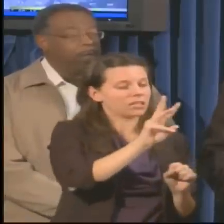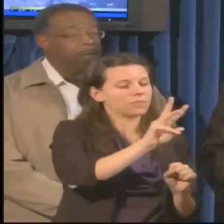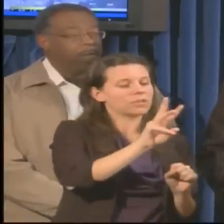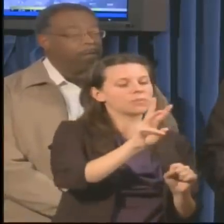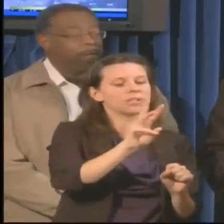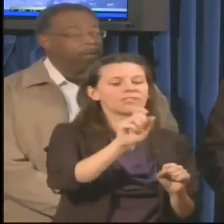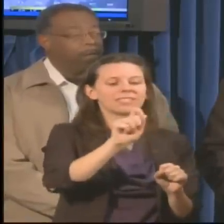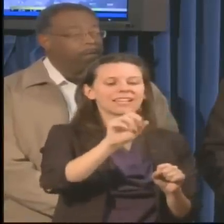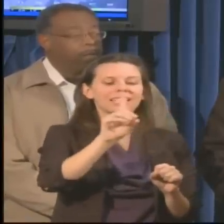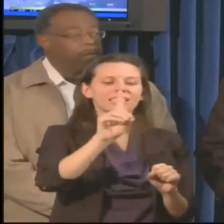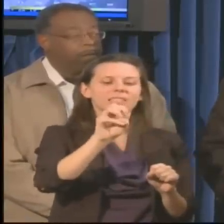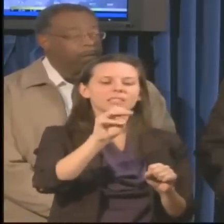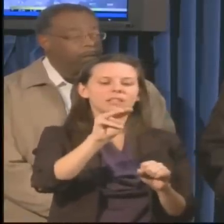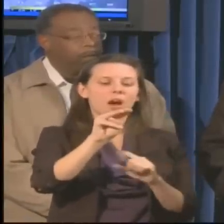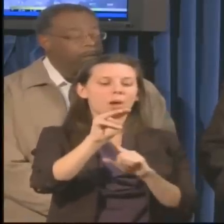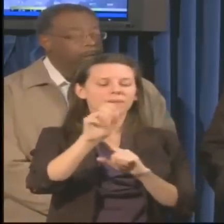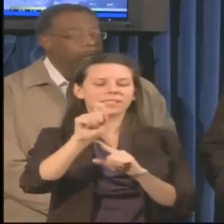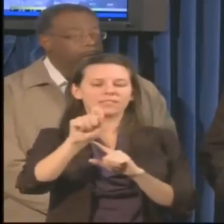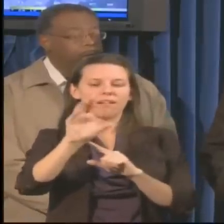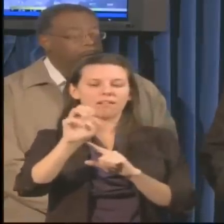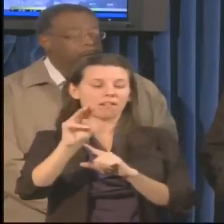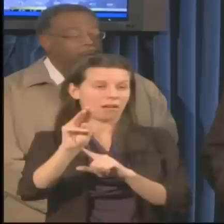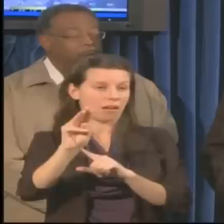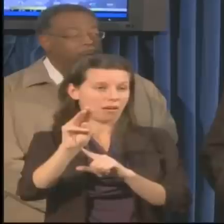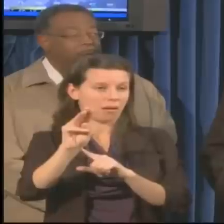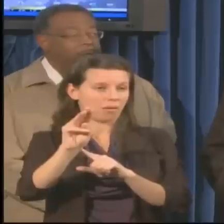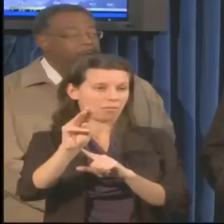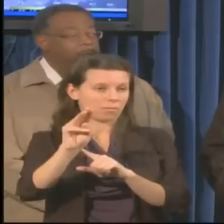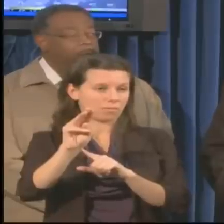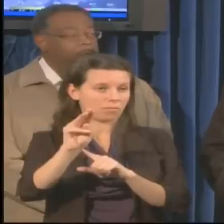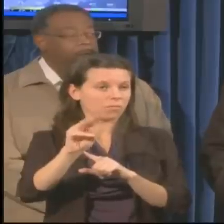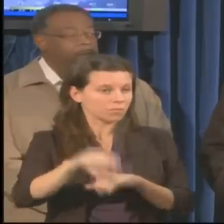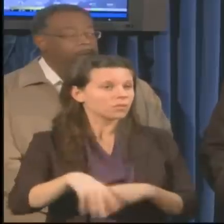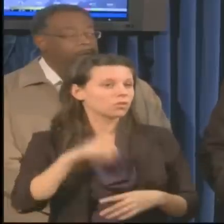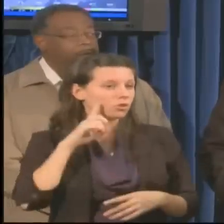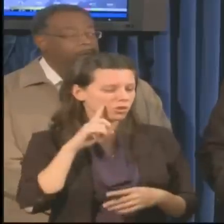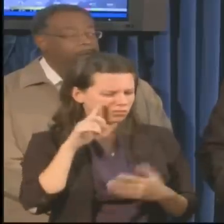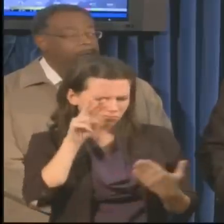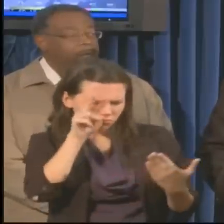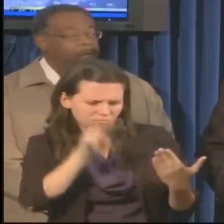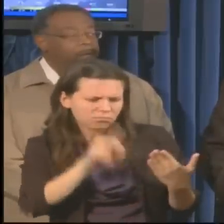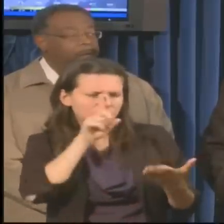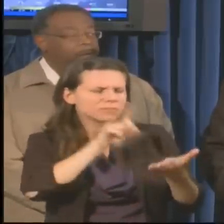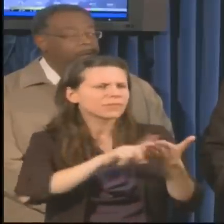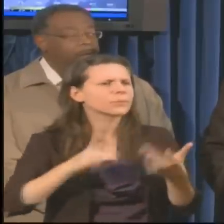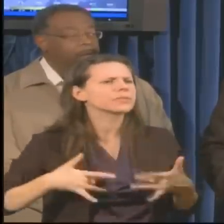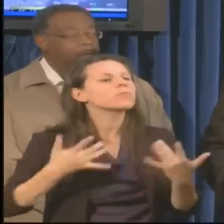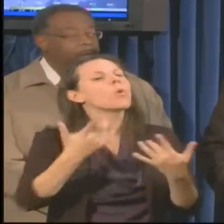.dom.com to get the information or report your power out on your smartphone.